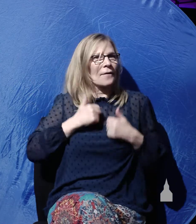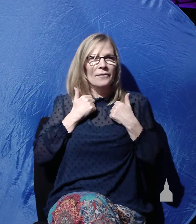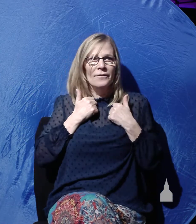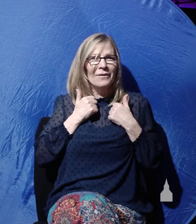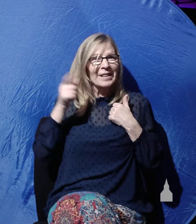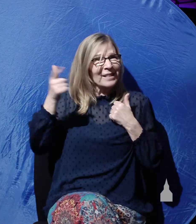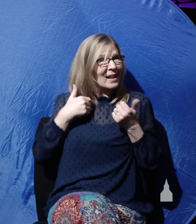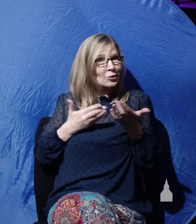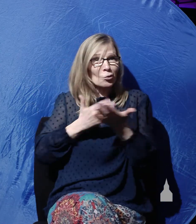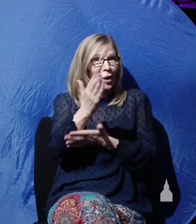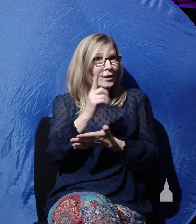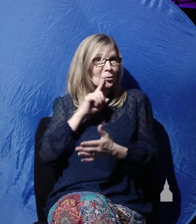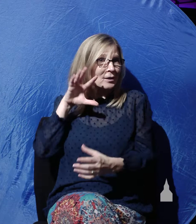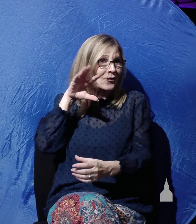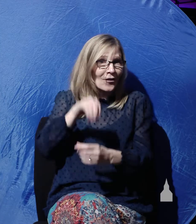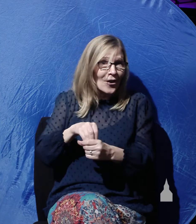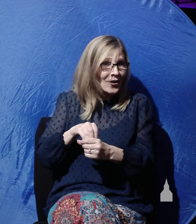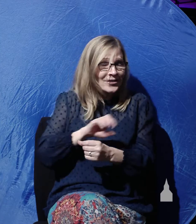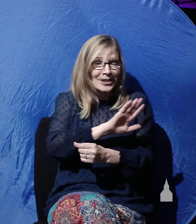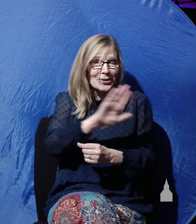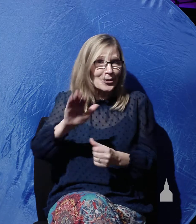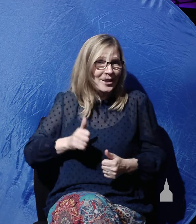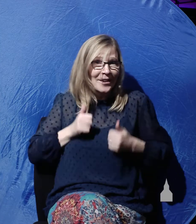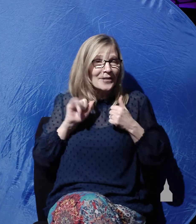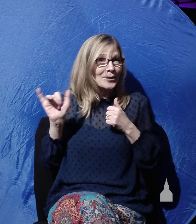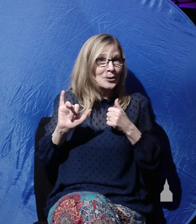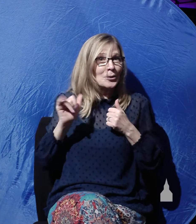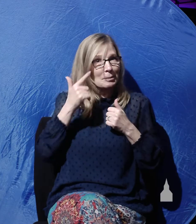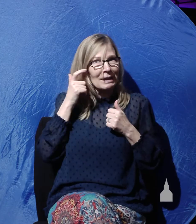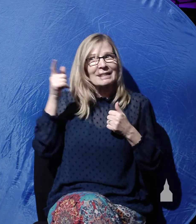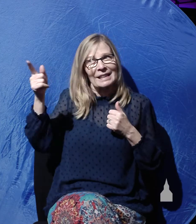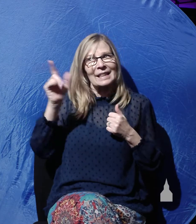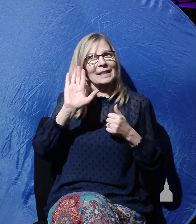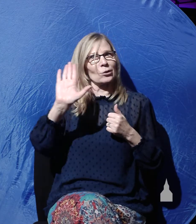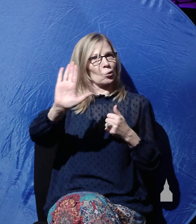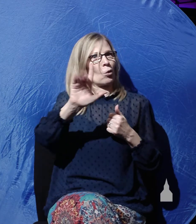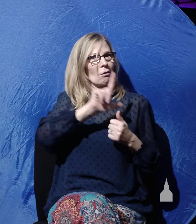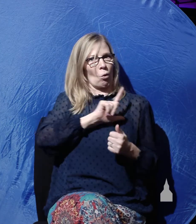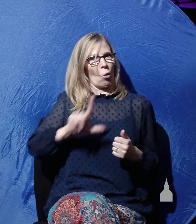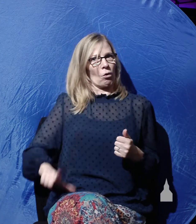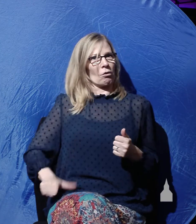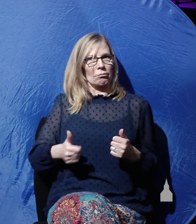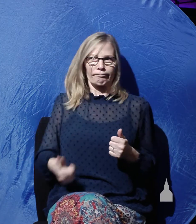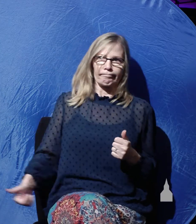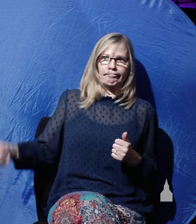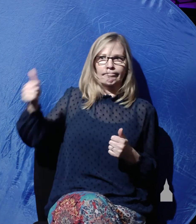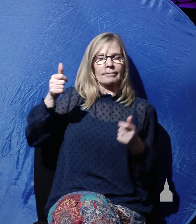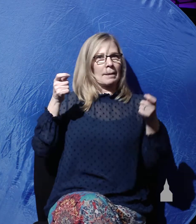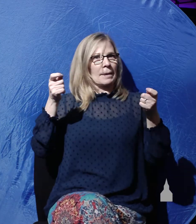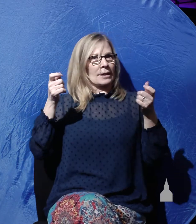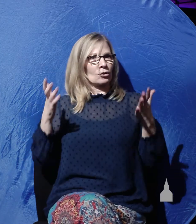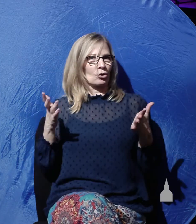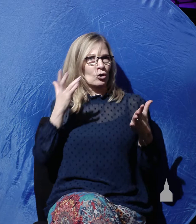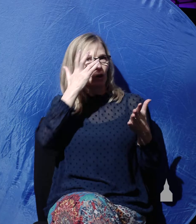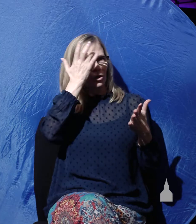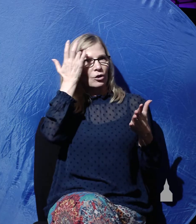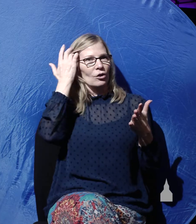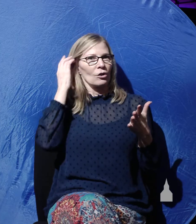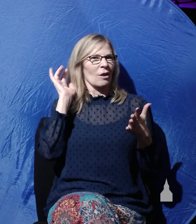right to be vitally involved in your life because he is your Lord and Master. This is precisely what Paul said in